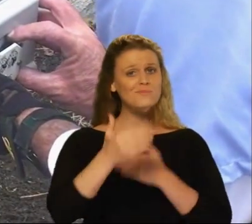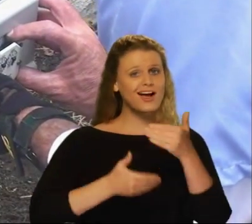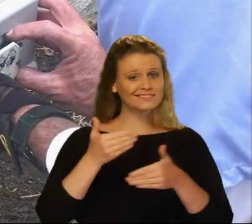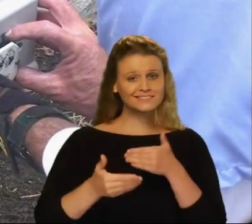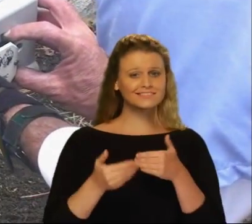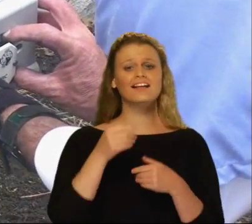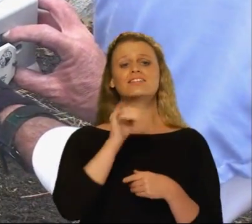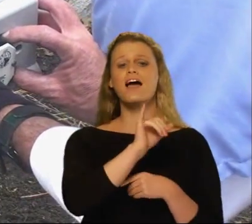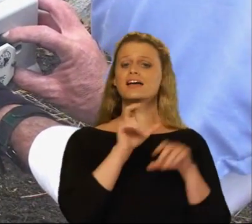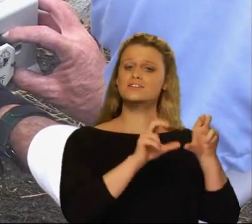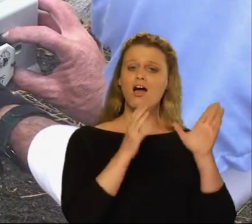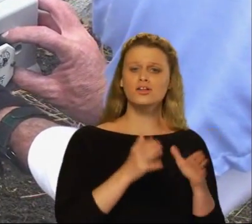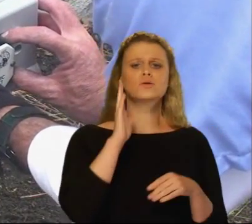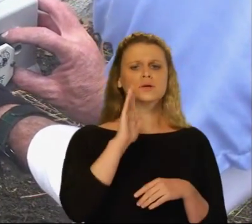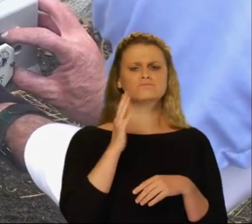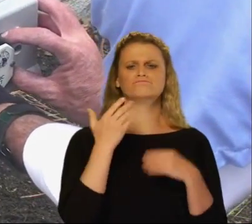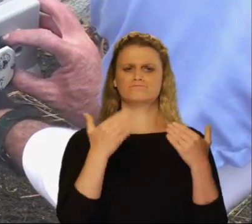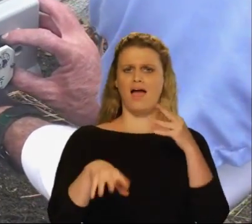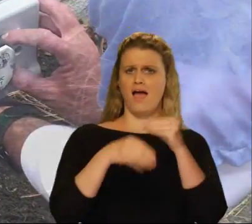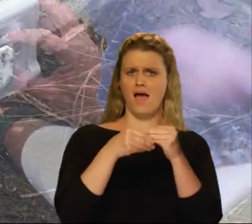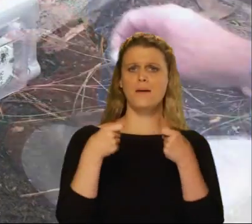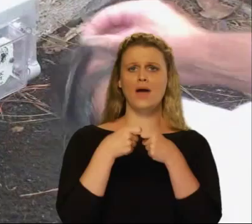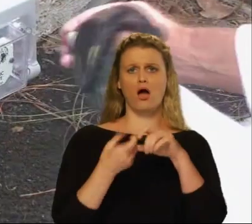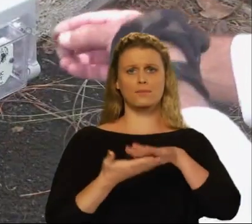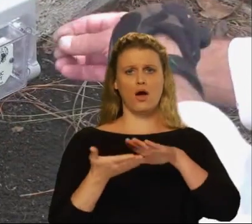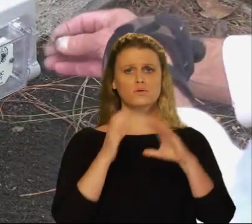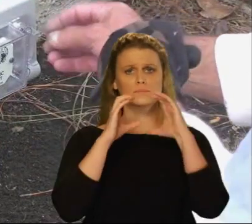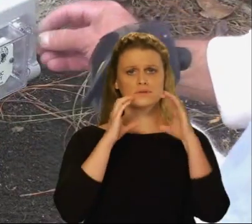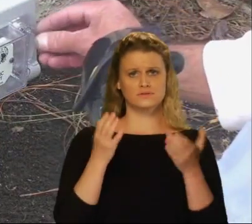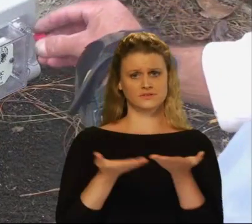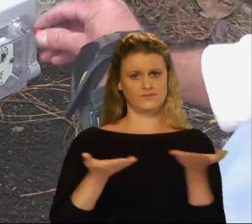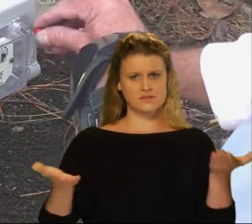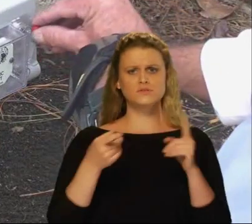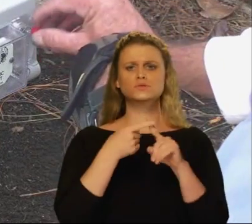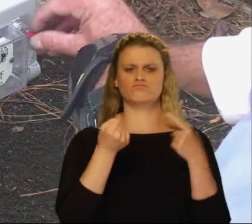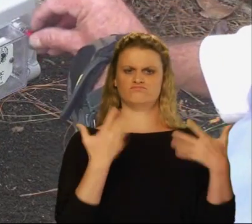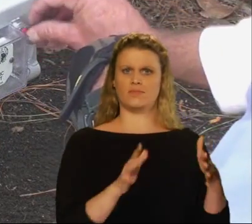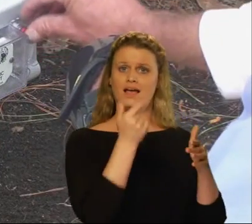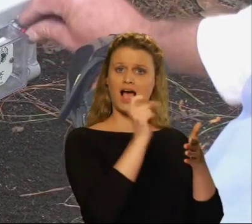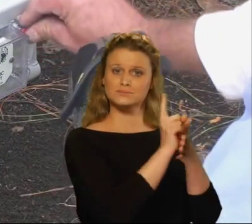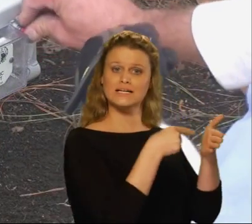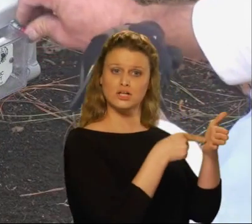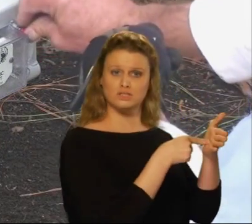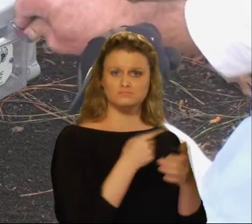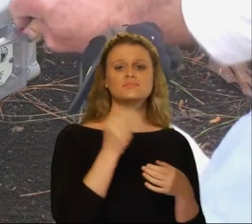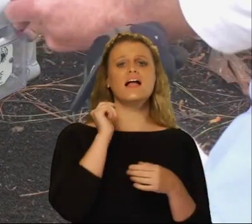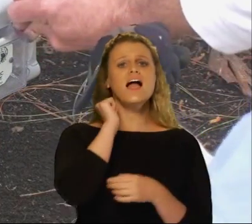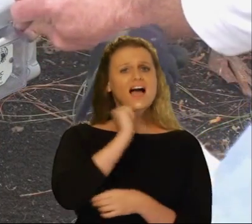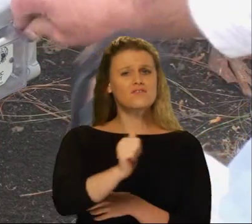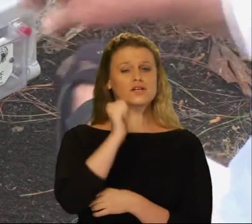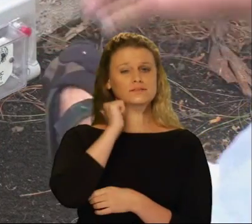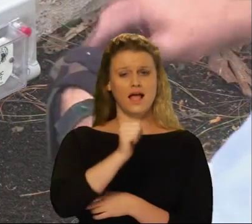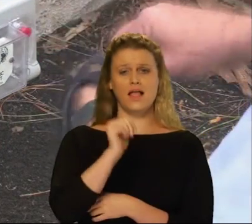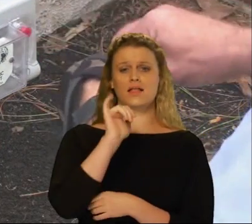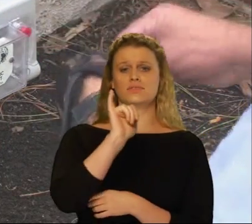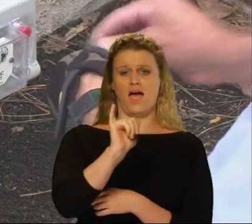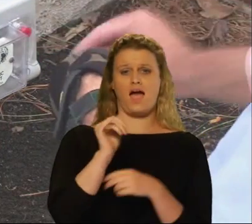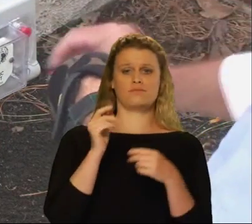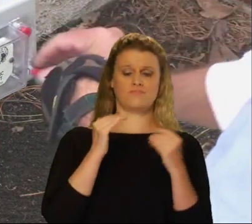the installer will add a battery-powered communication device to the natural gas meter. Each day, the advanced meter